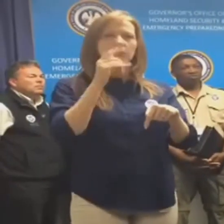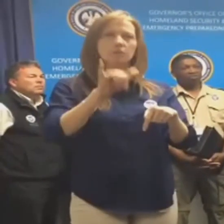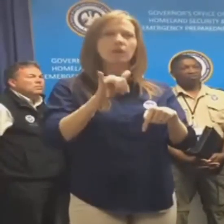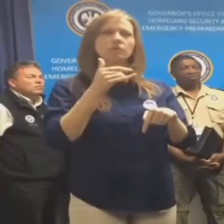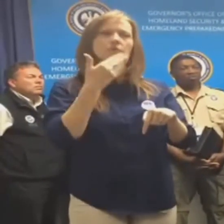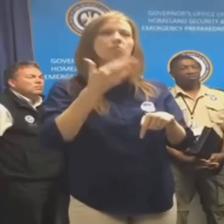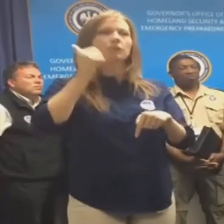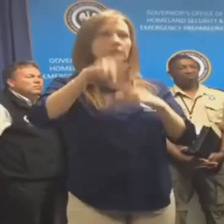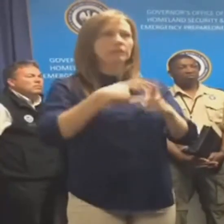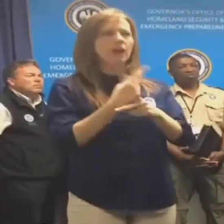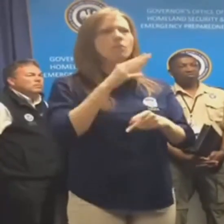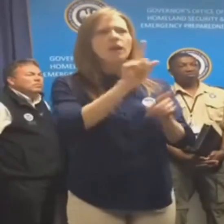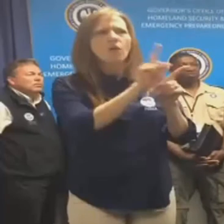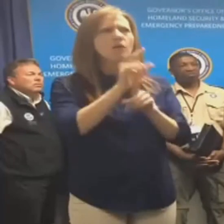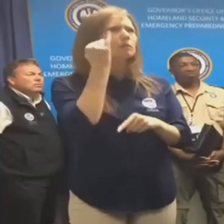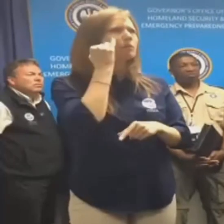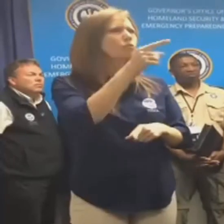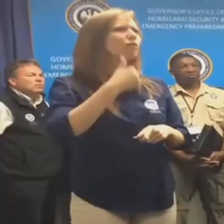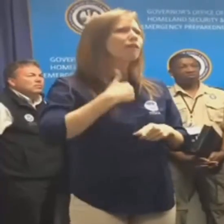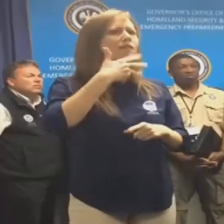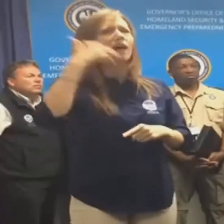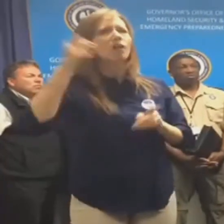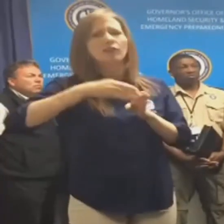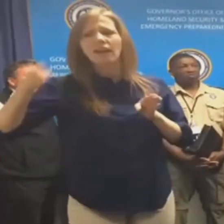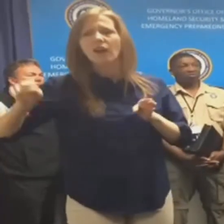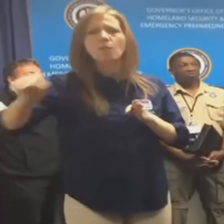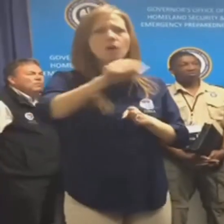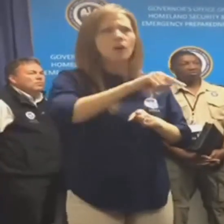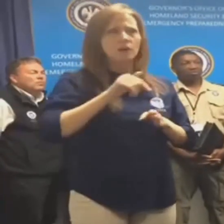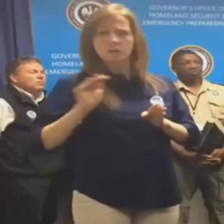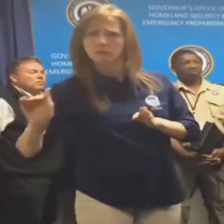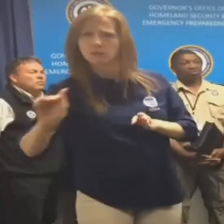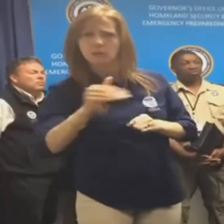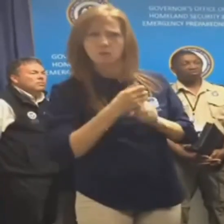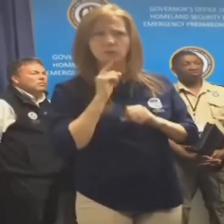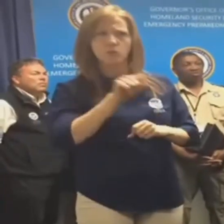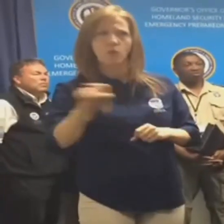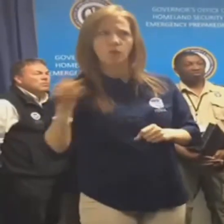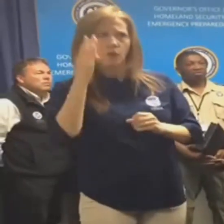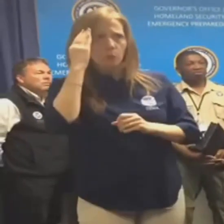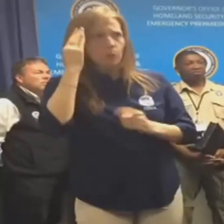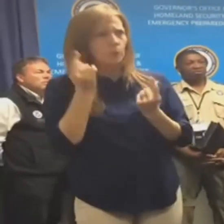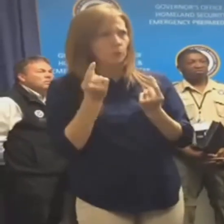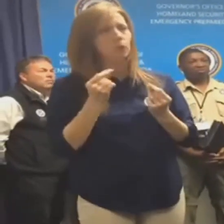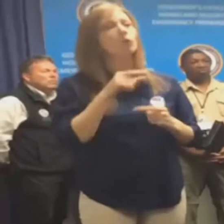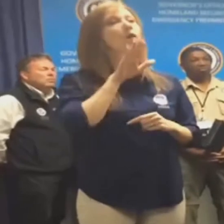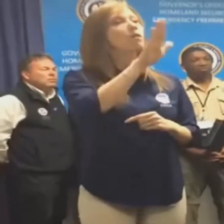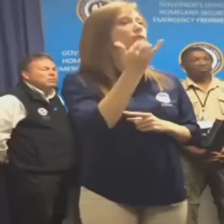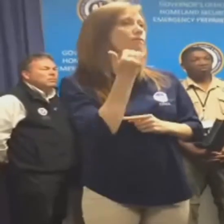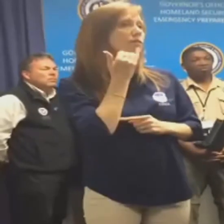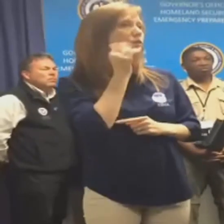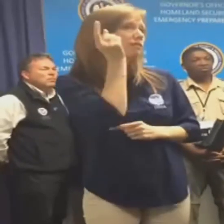and check on elderly family members and neighbors to make sure that they are prepared. leave your mobile phones